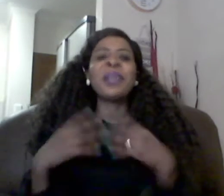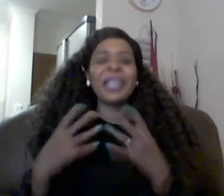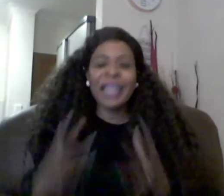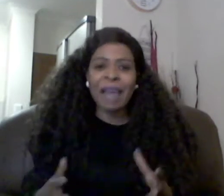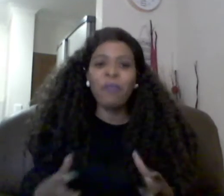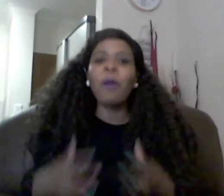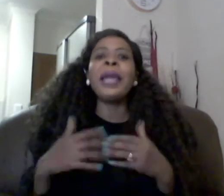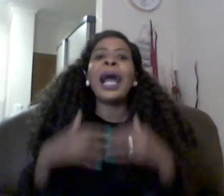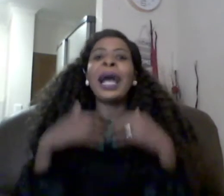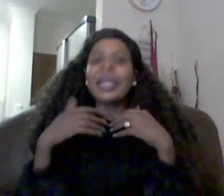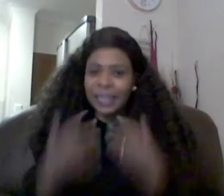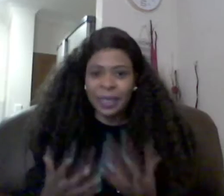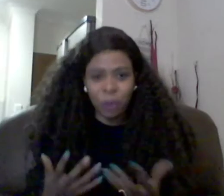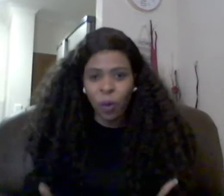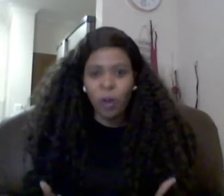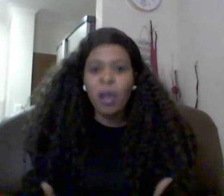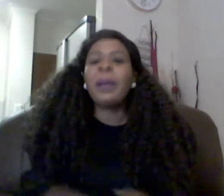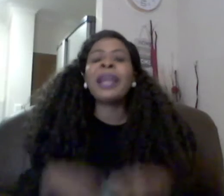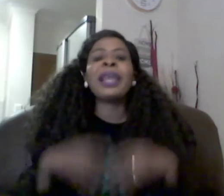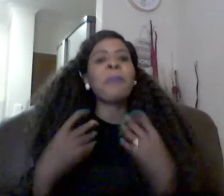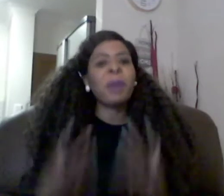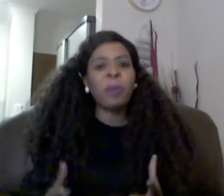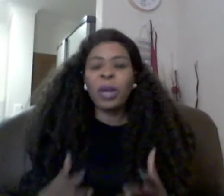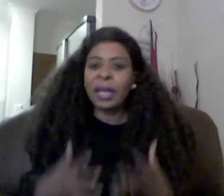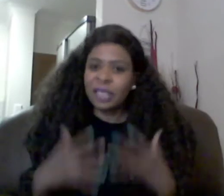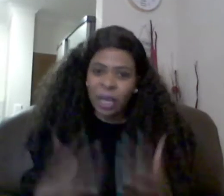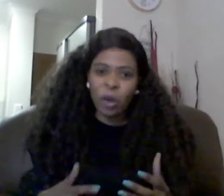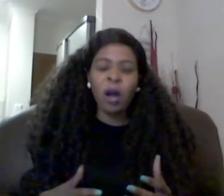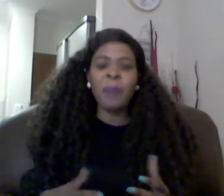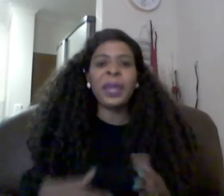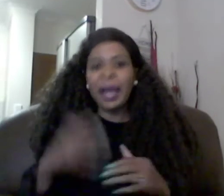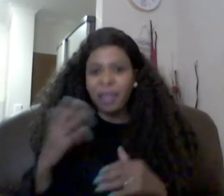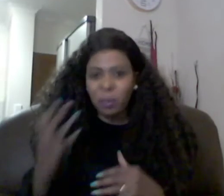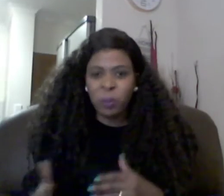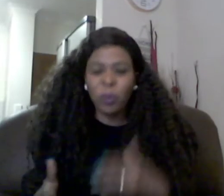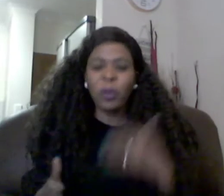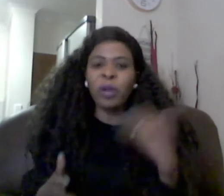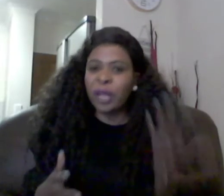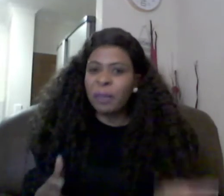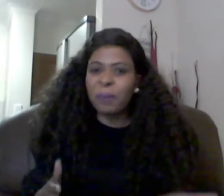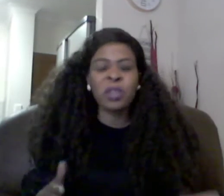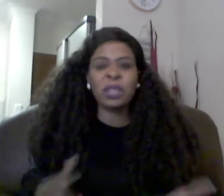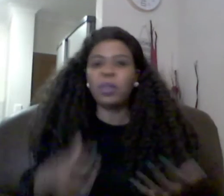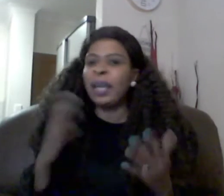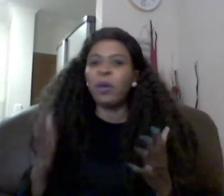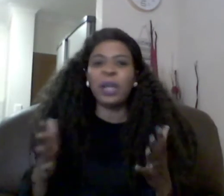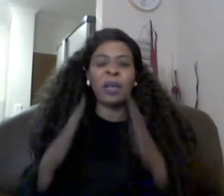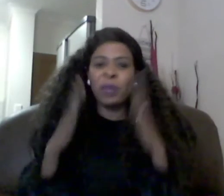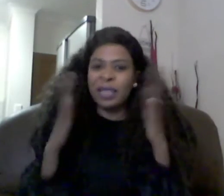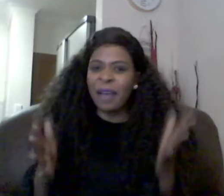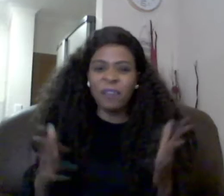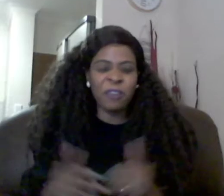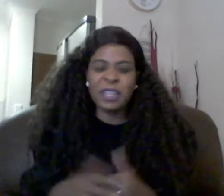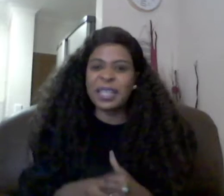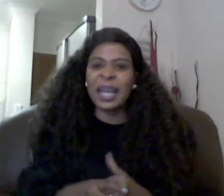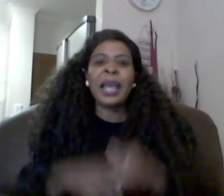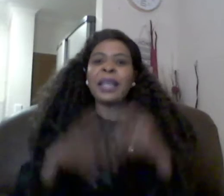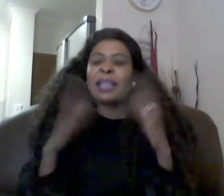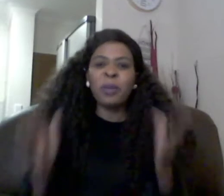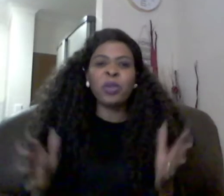not lie for me i didn't know but there are people like jacob there are other people when you read books they'll tell you that it was love at first sight some will